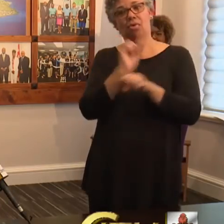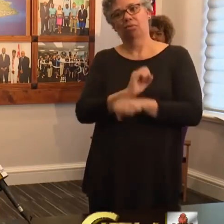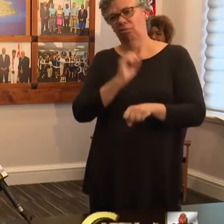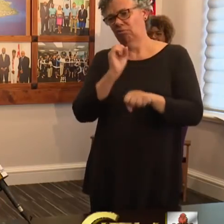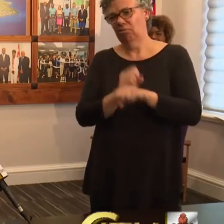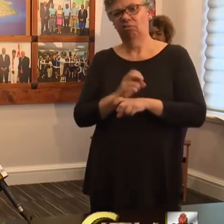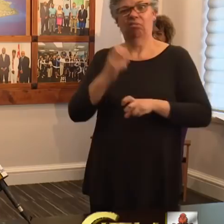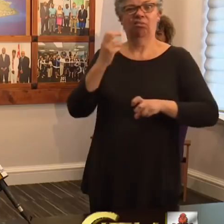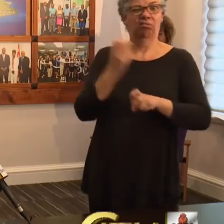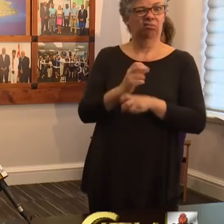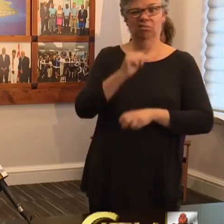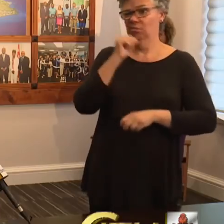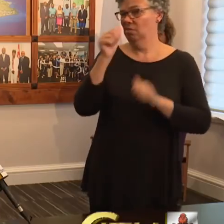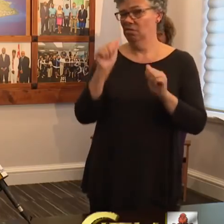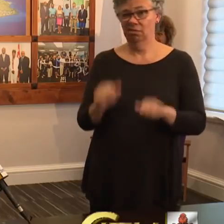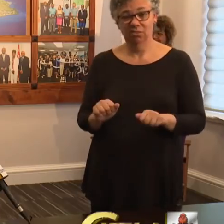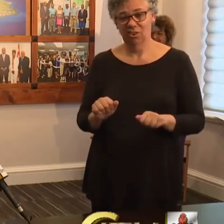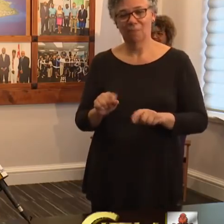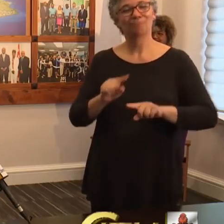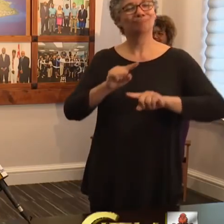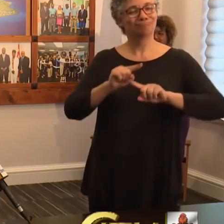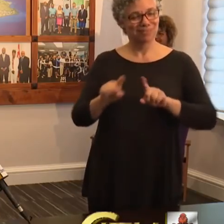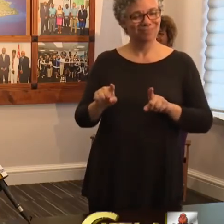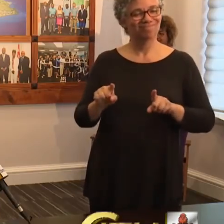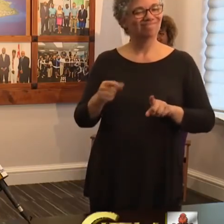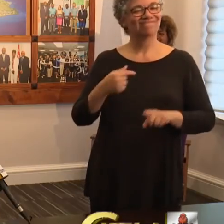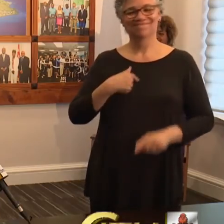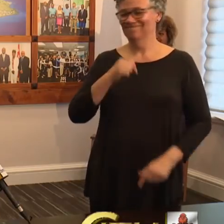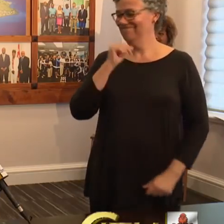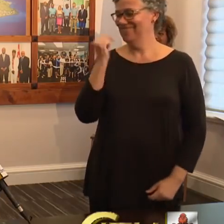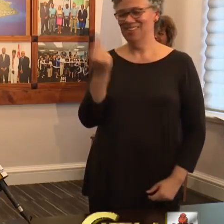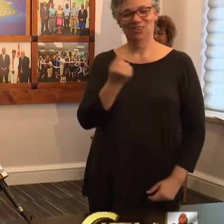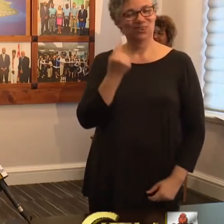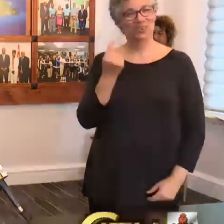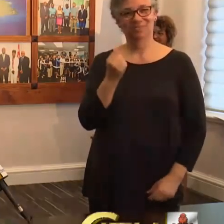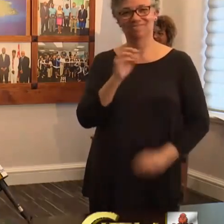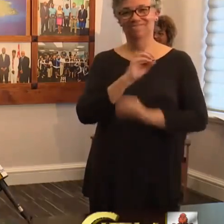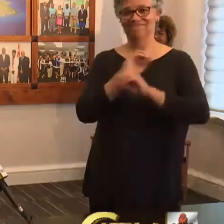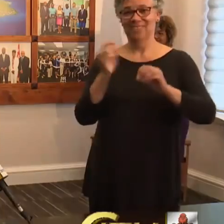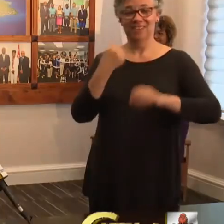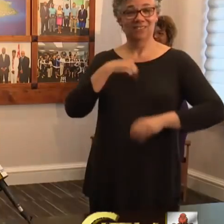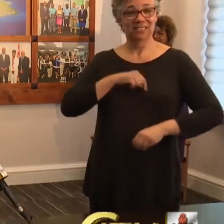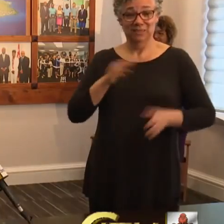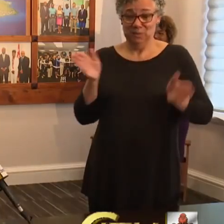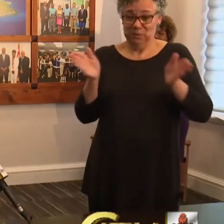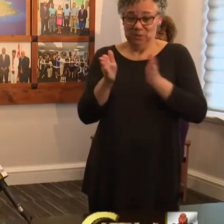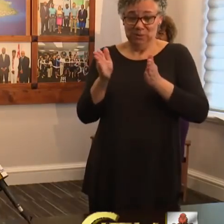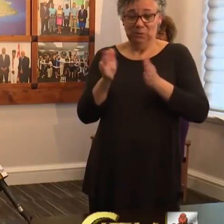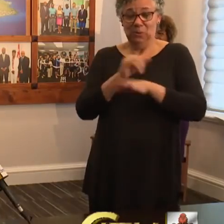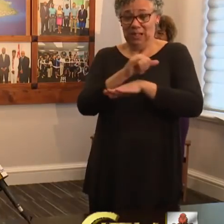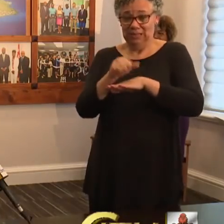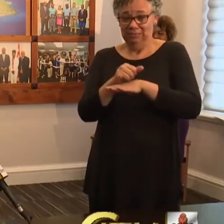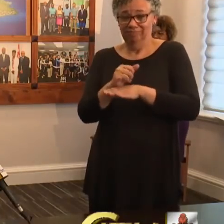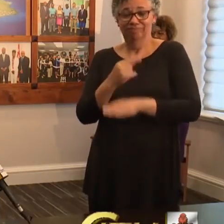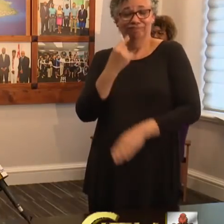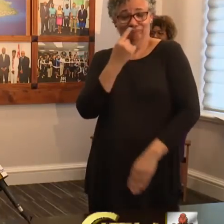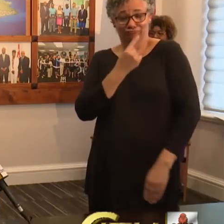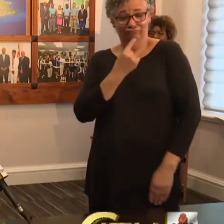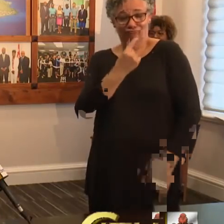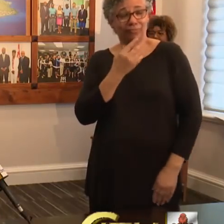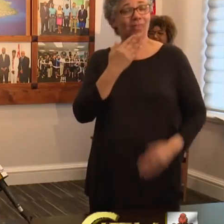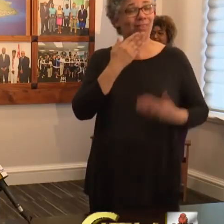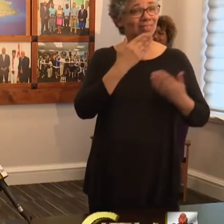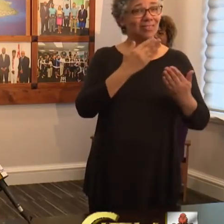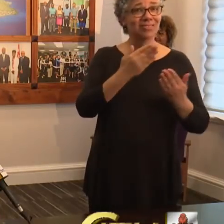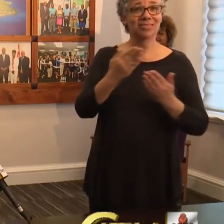impossible. But I know that I am not alone and none of us in this tiny island are alone. Thank